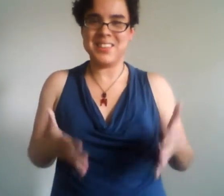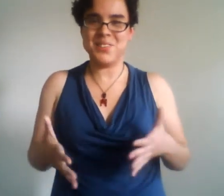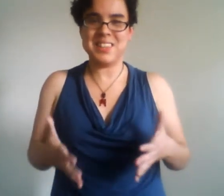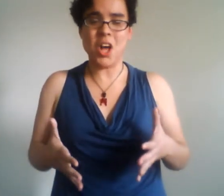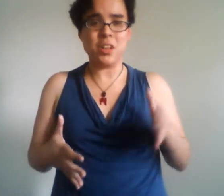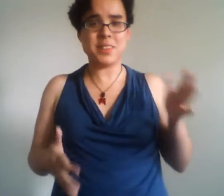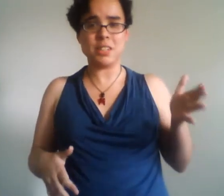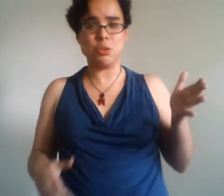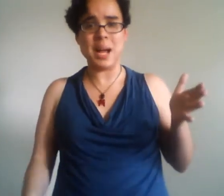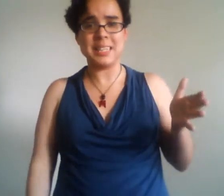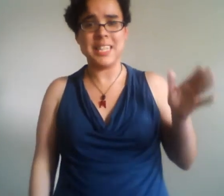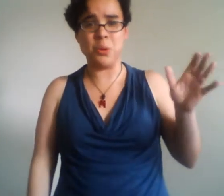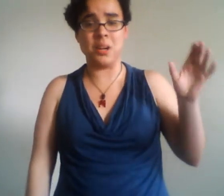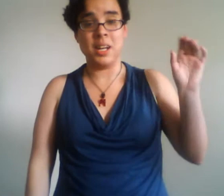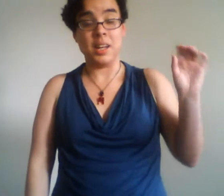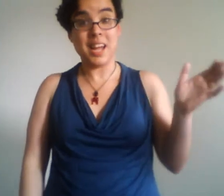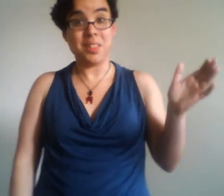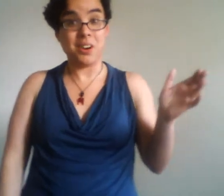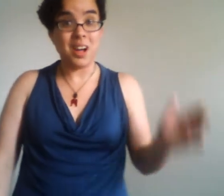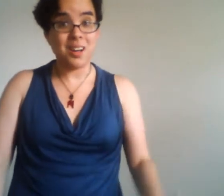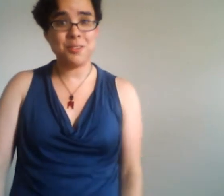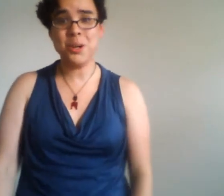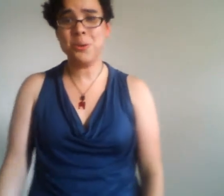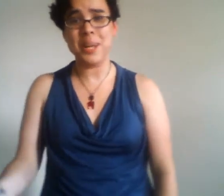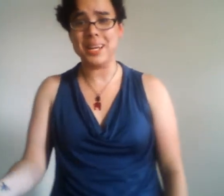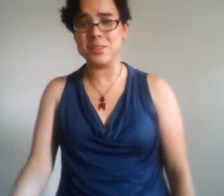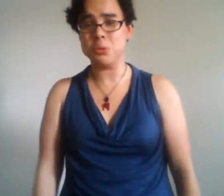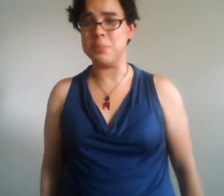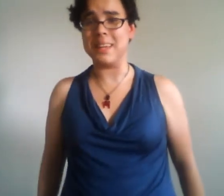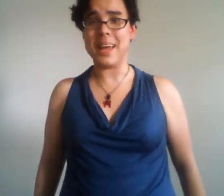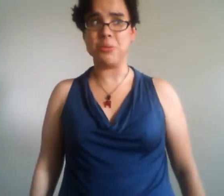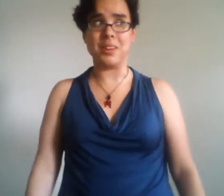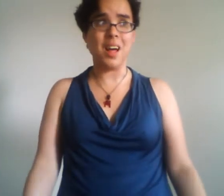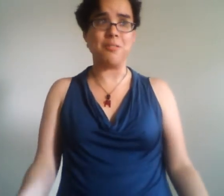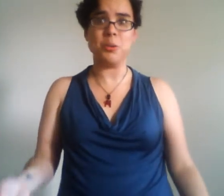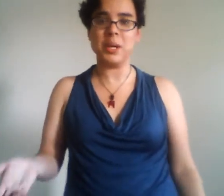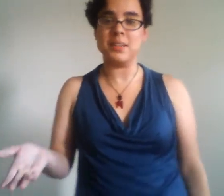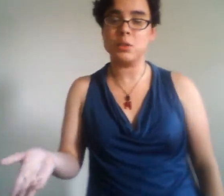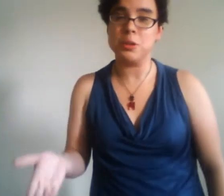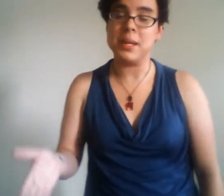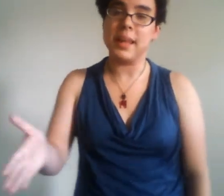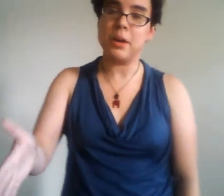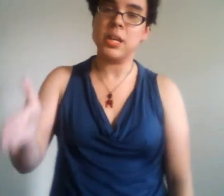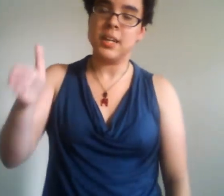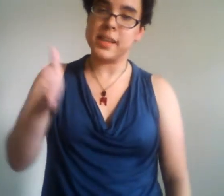-fits-all sexuality or lack thereof who do I gotta screw to be allowed to love who do gotta screw to be allowed to